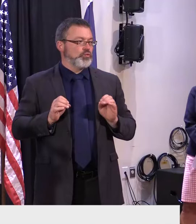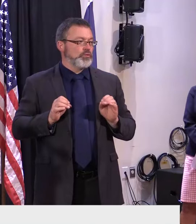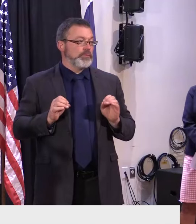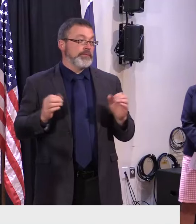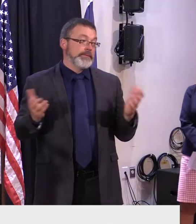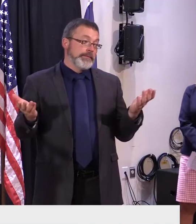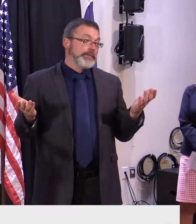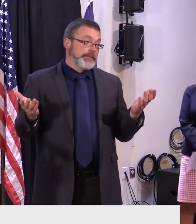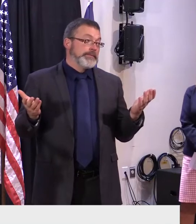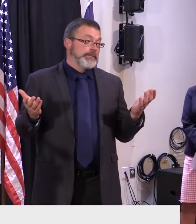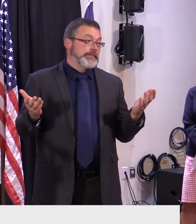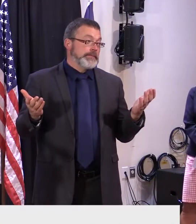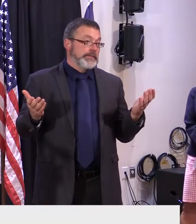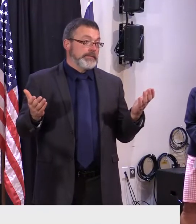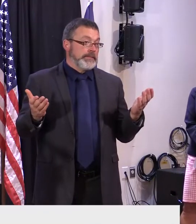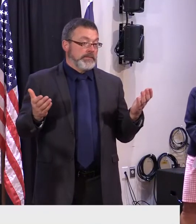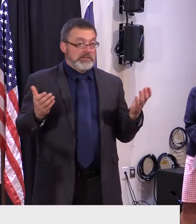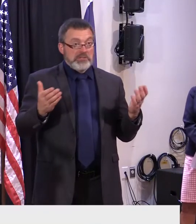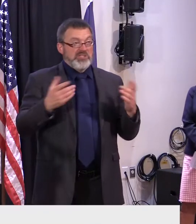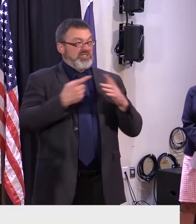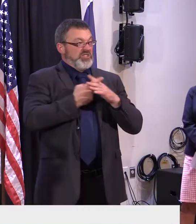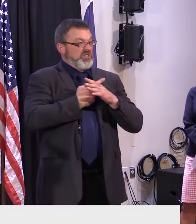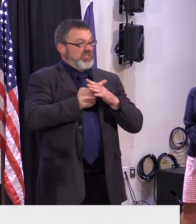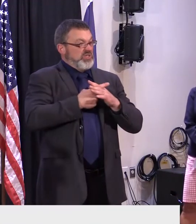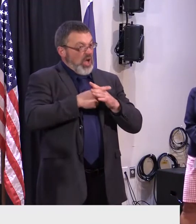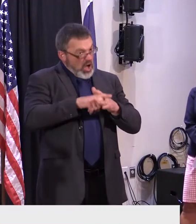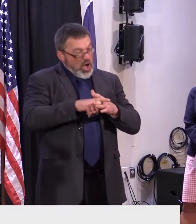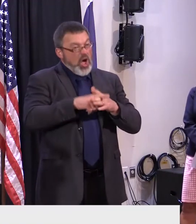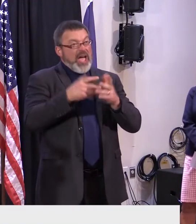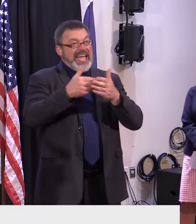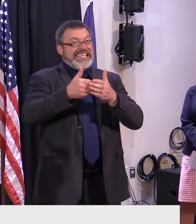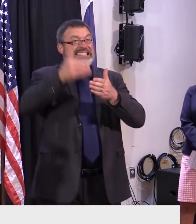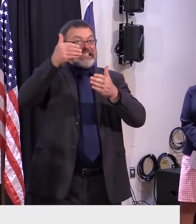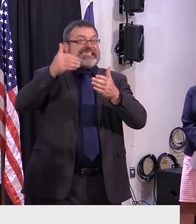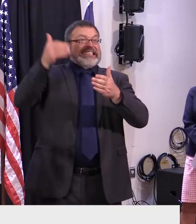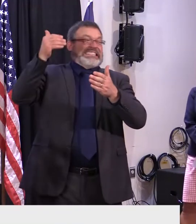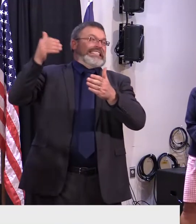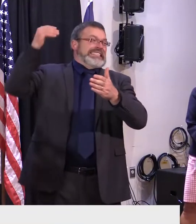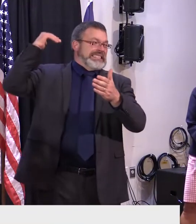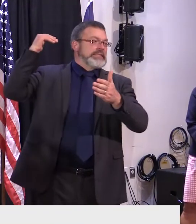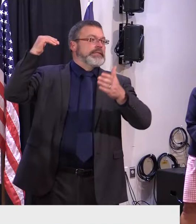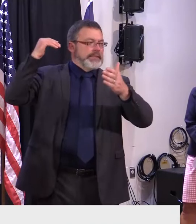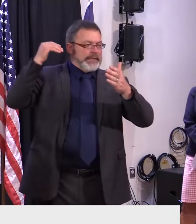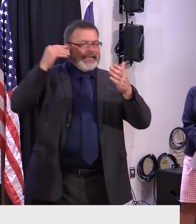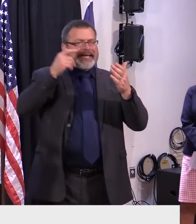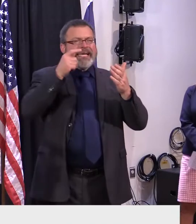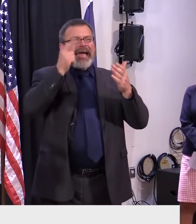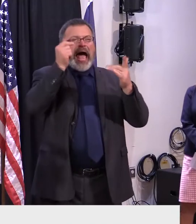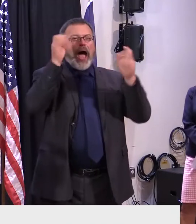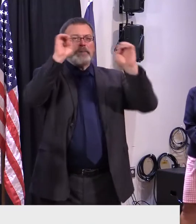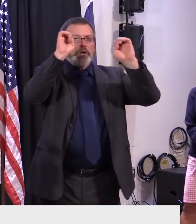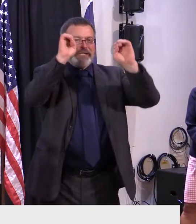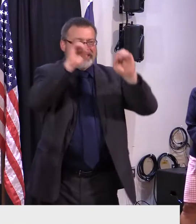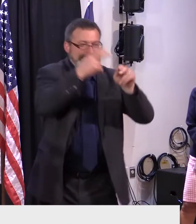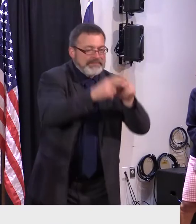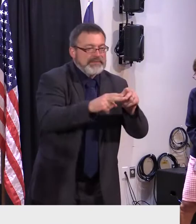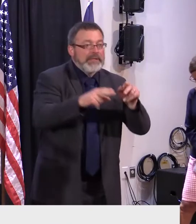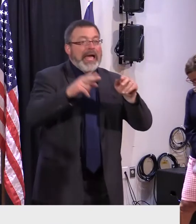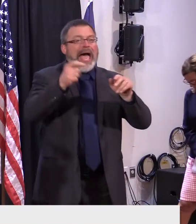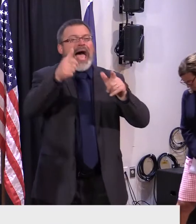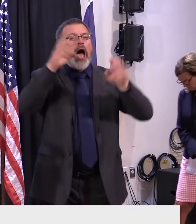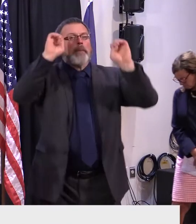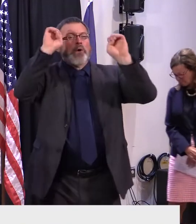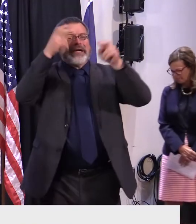administration now. This was temporary. This was emergency money to be allocated for emergency